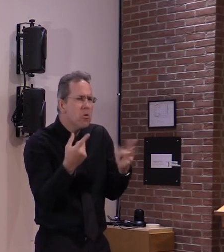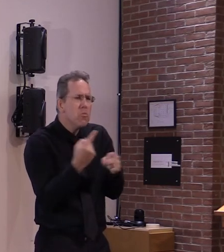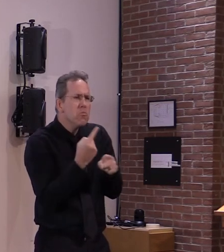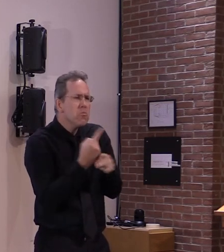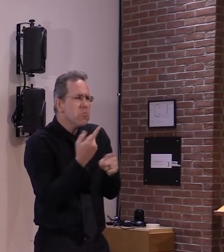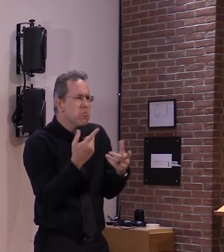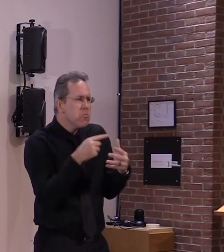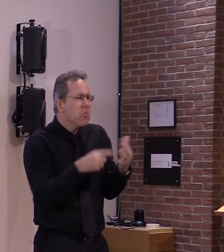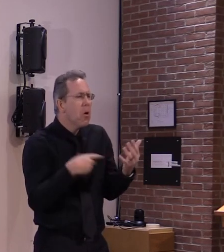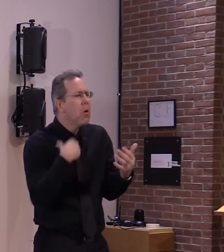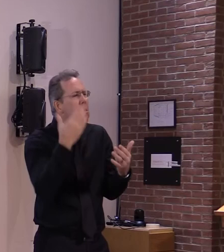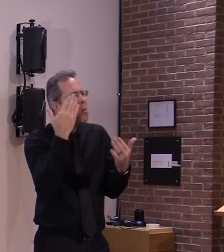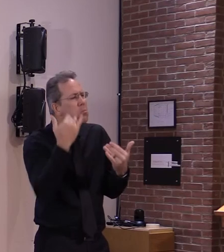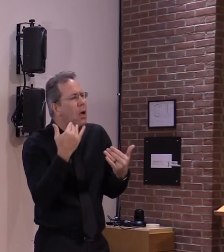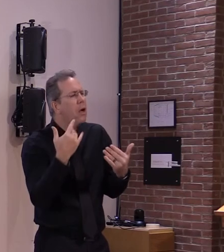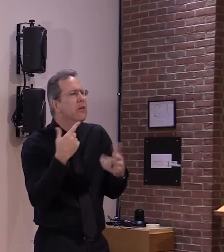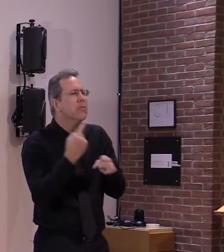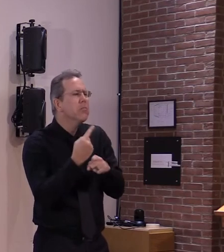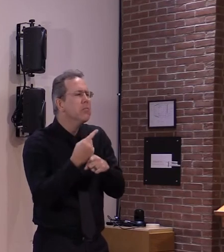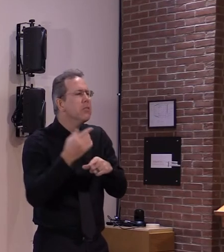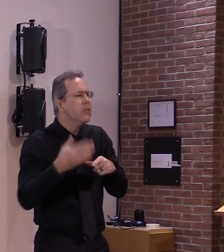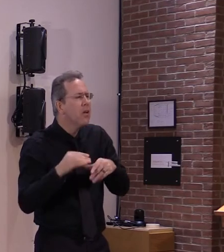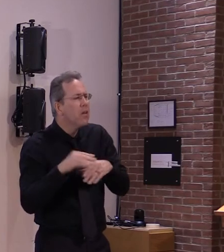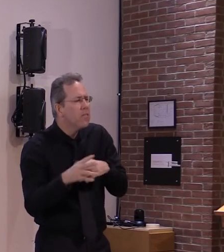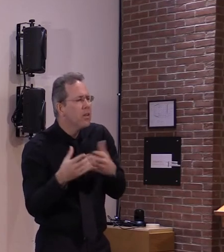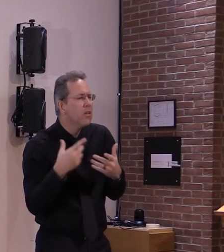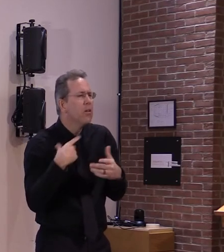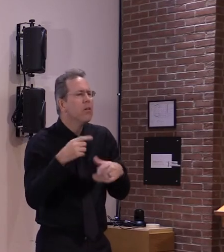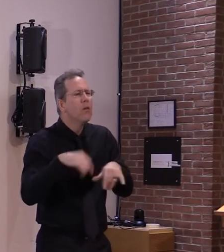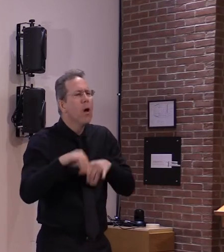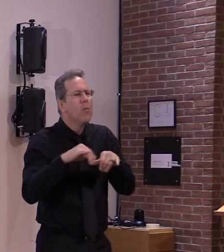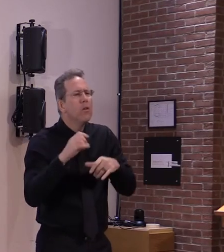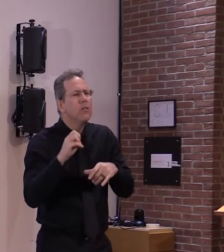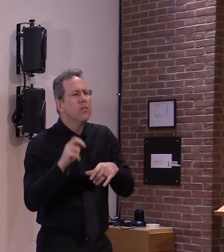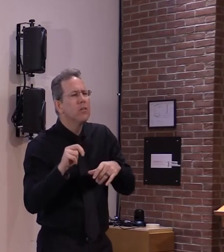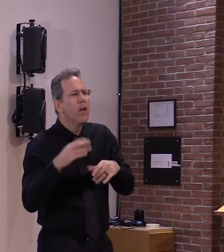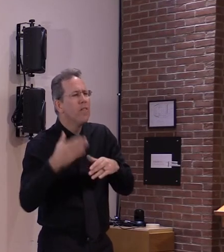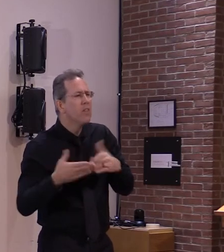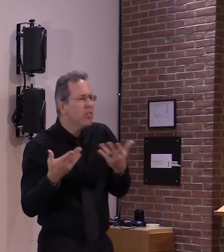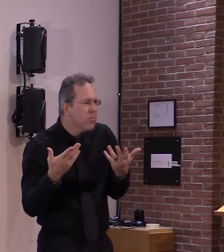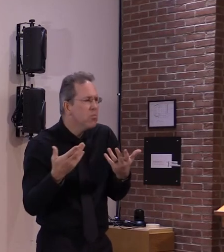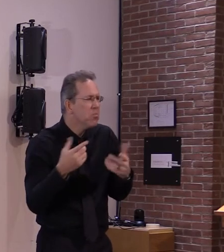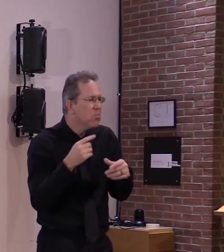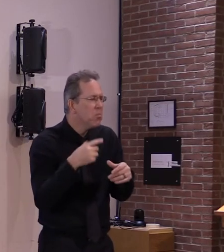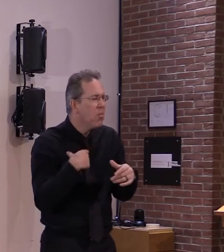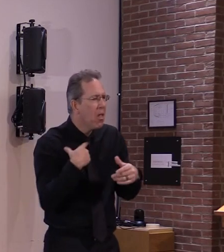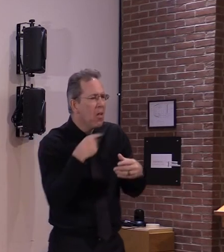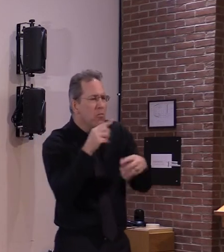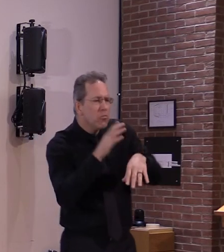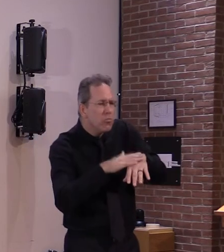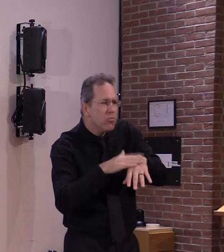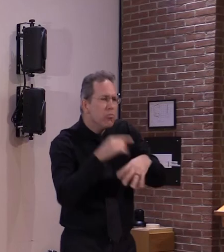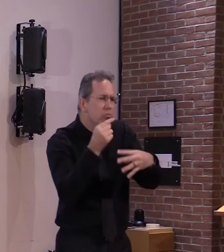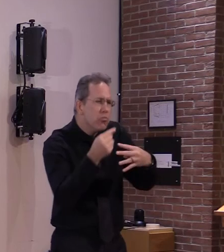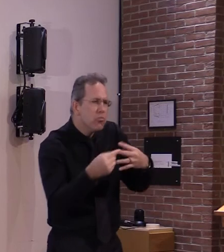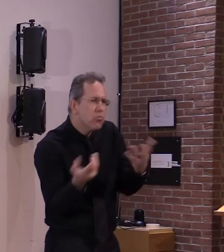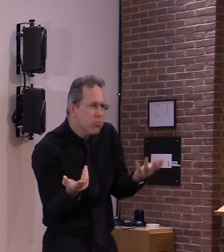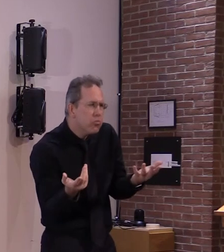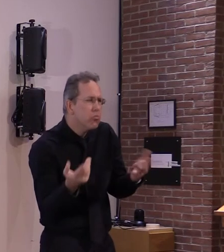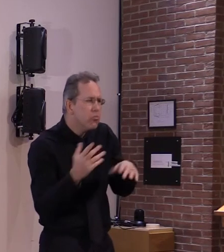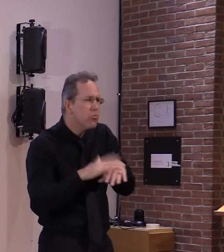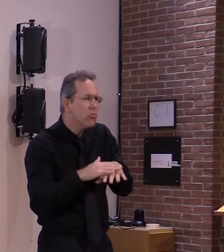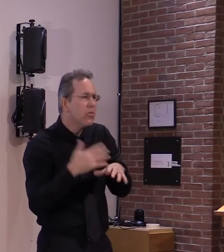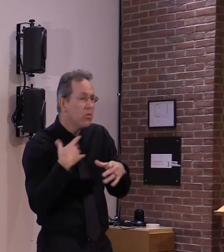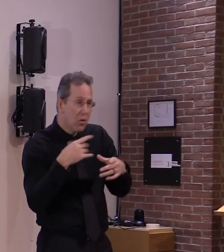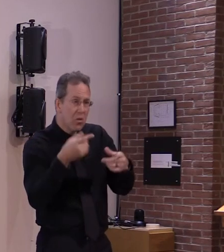remotely expected the problem with some of the side effects you're mentioning if you we even call them side effects is some of them would show